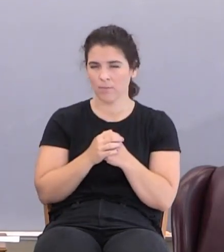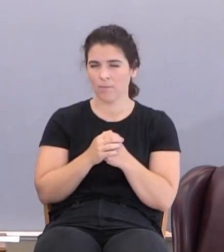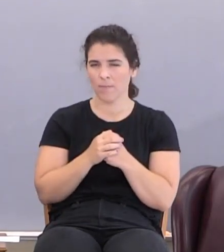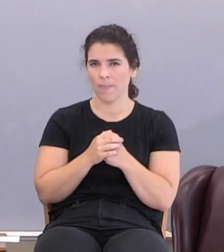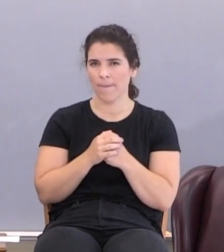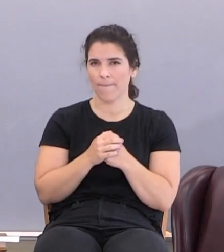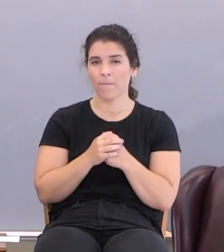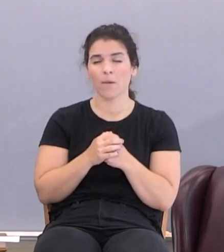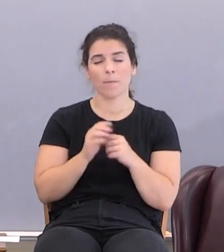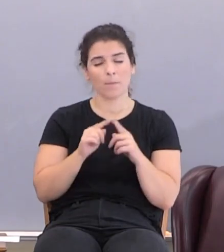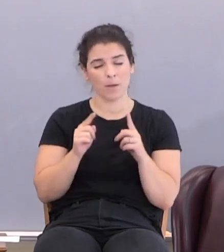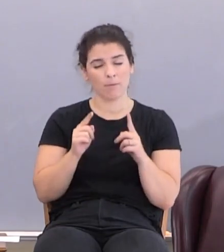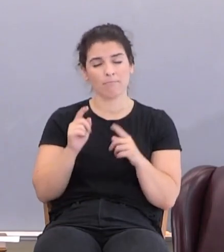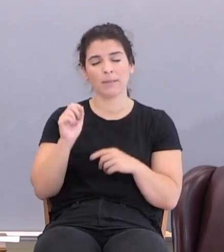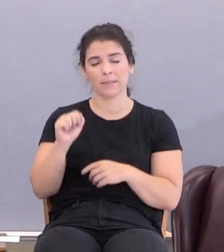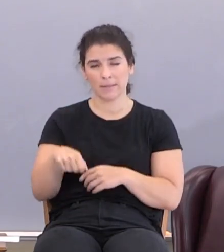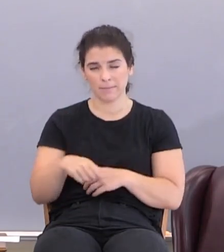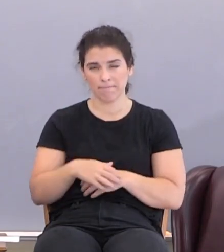But he did.